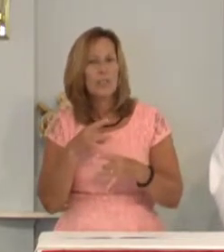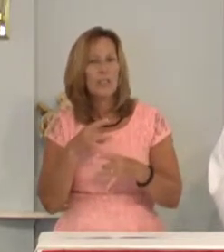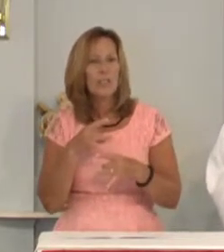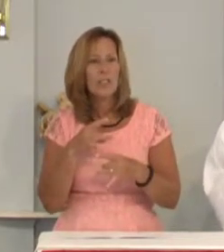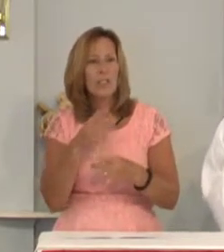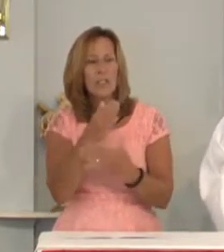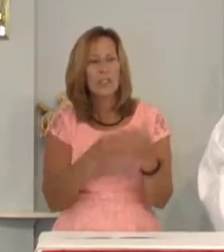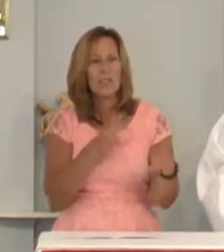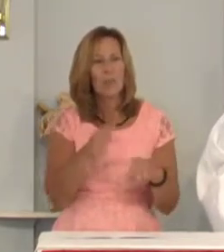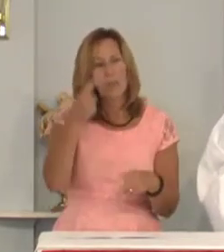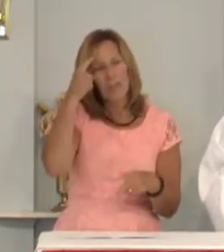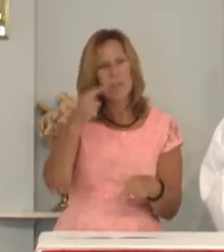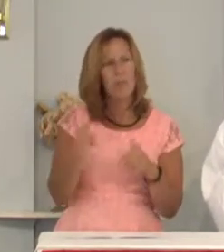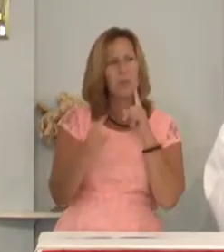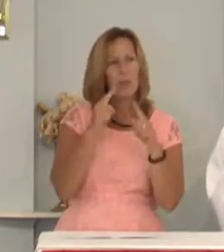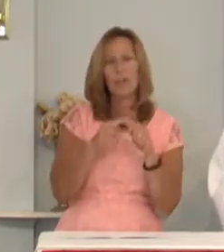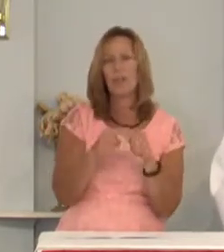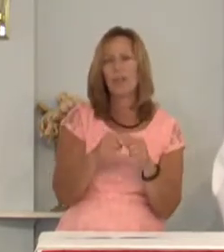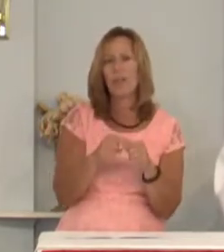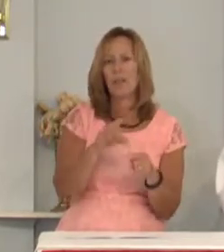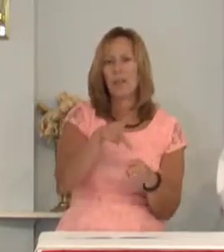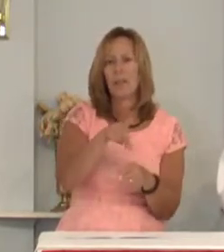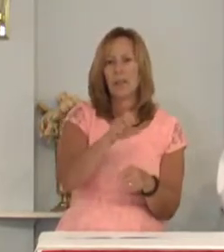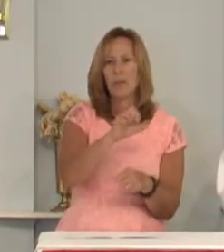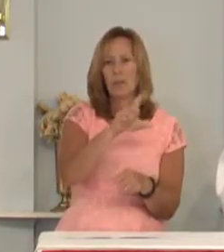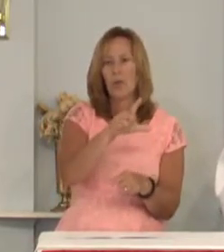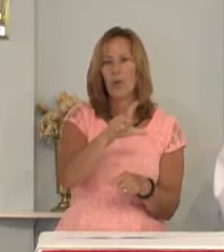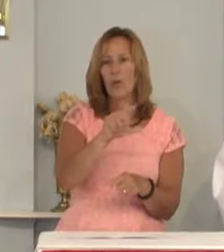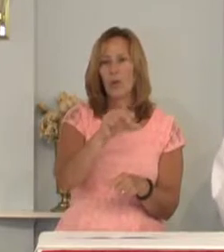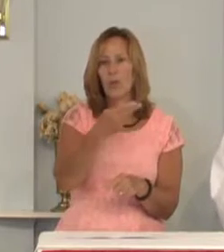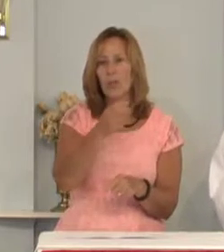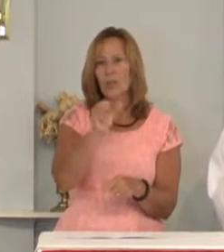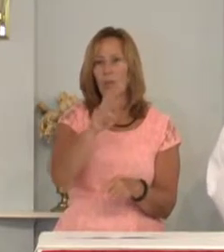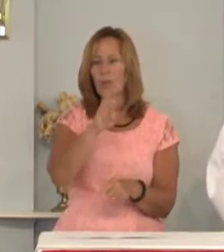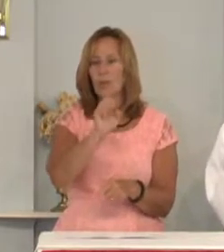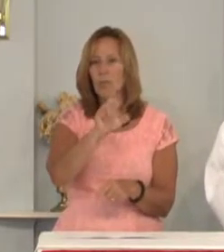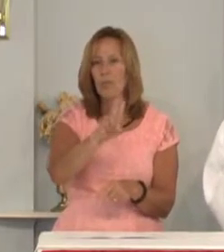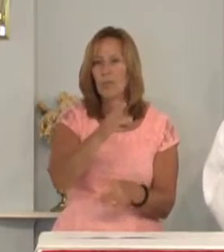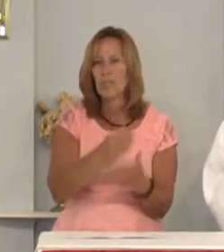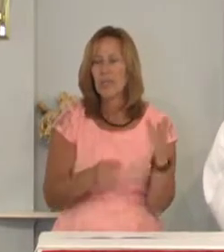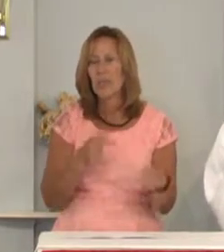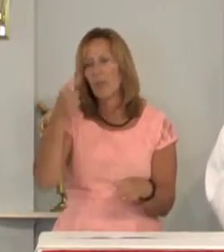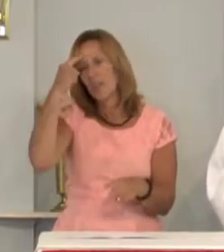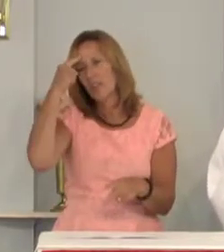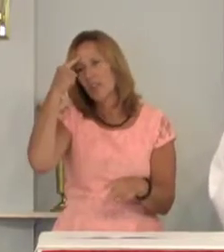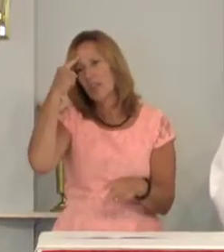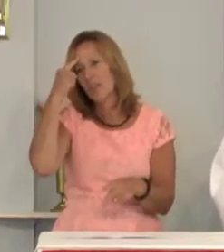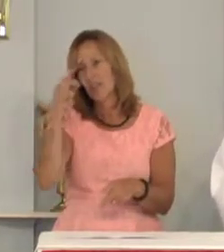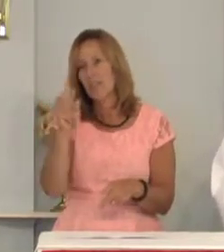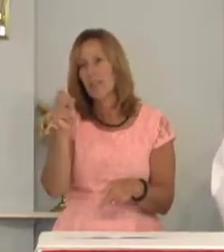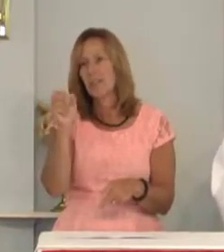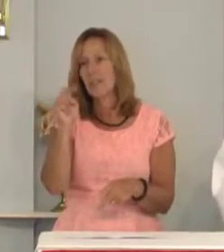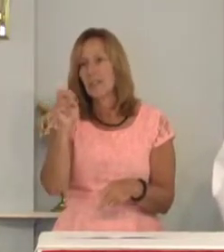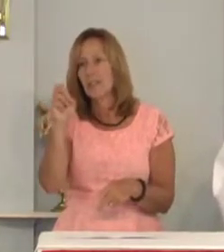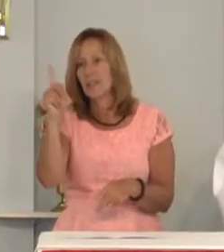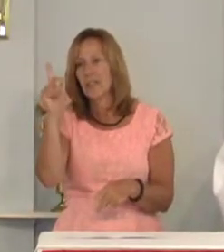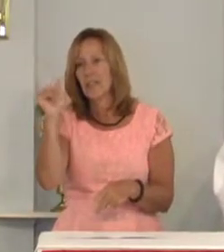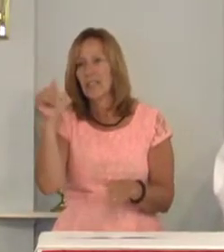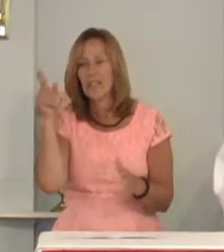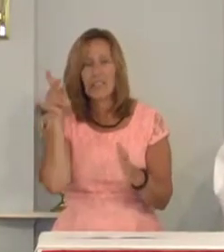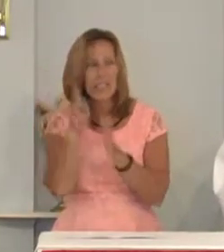Some people think I'm talking about Pearl Harbor. Some think of the Kennedy assassination.